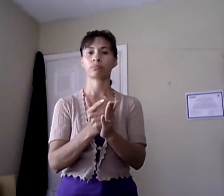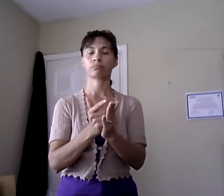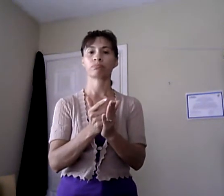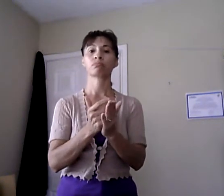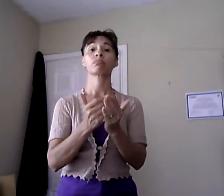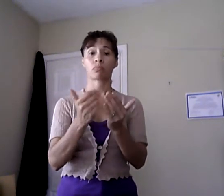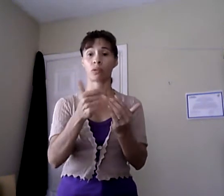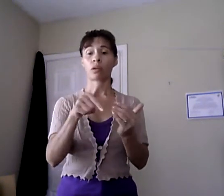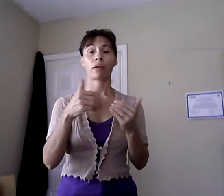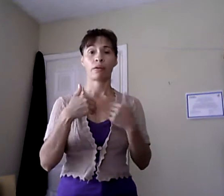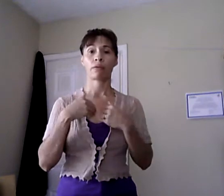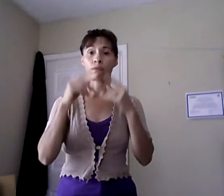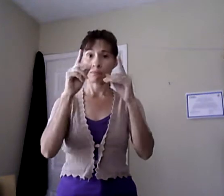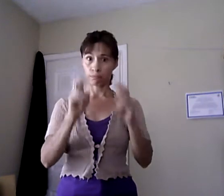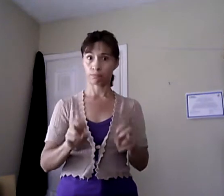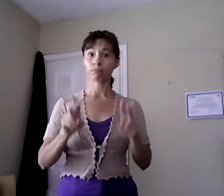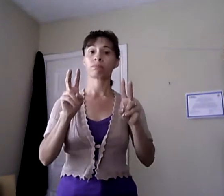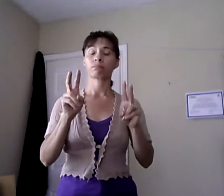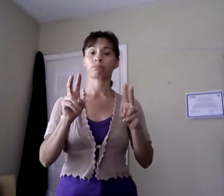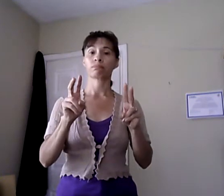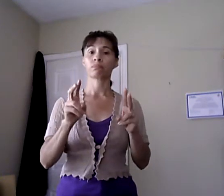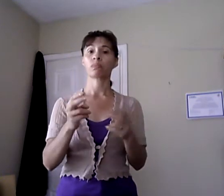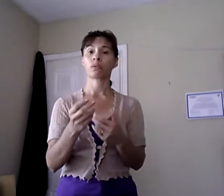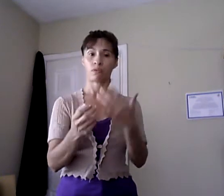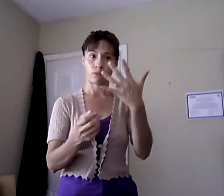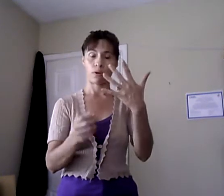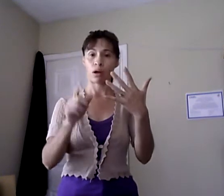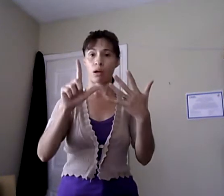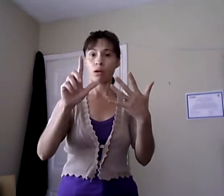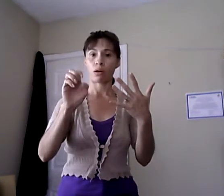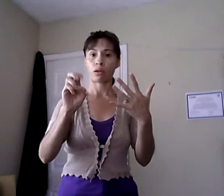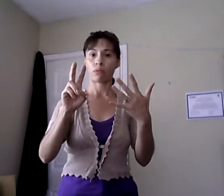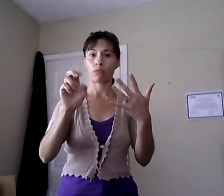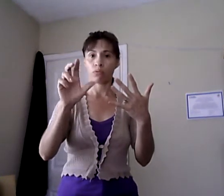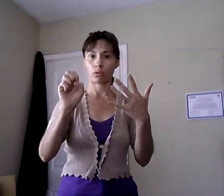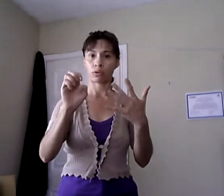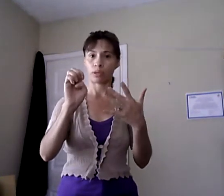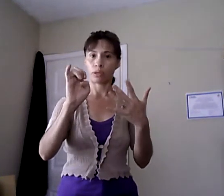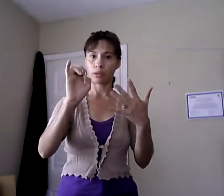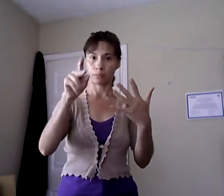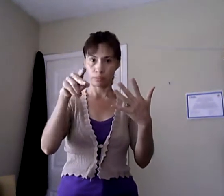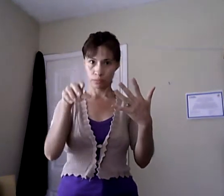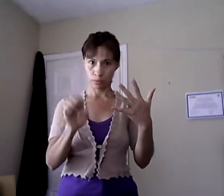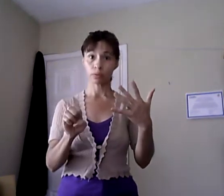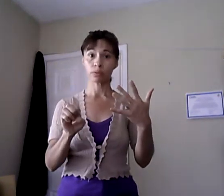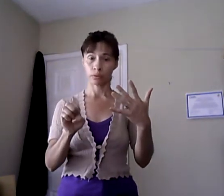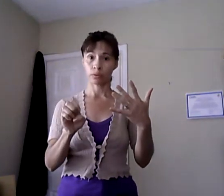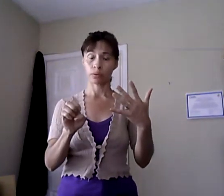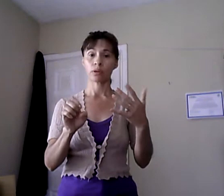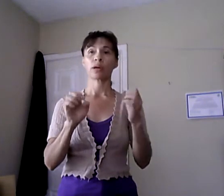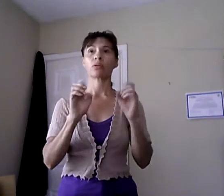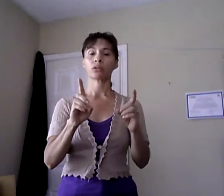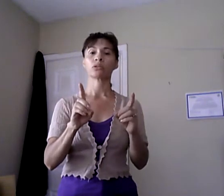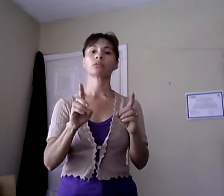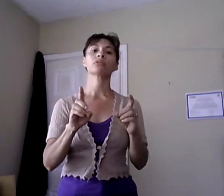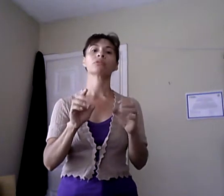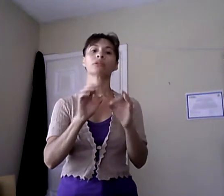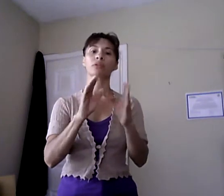out of a possible five on the Educational Interpreter Performance Assessment, or DIPA, with various